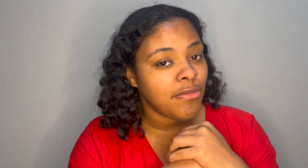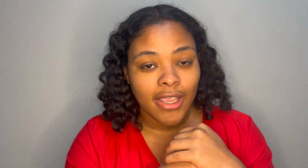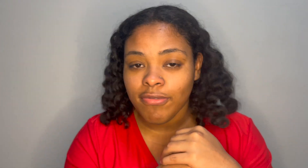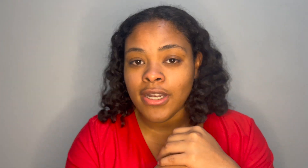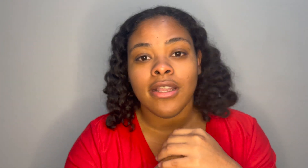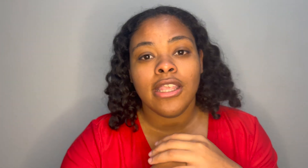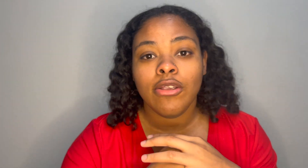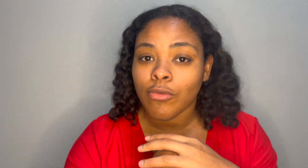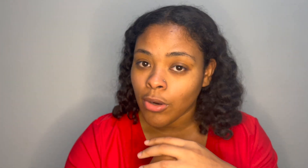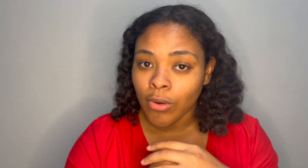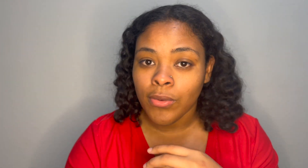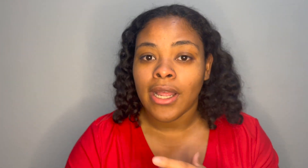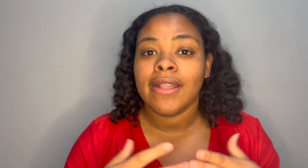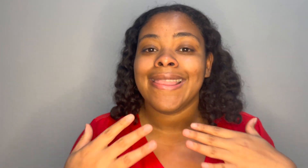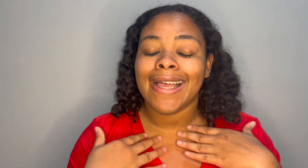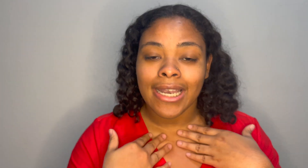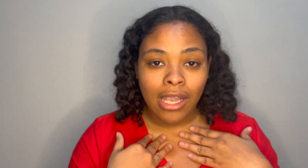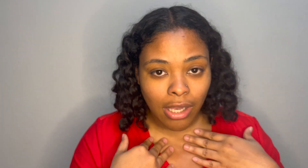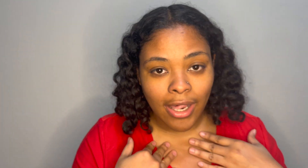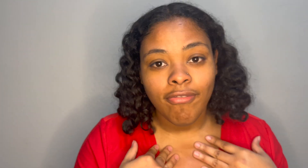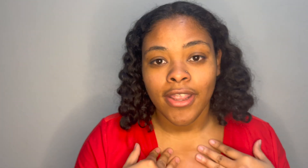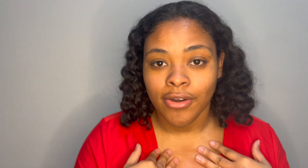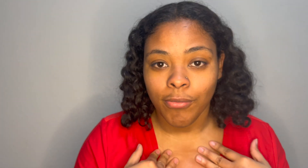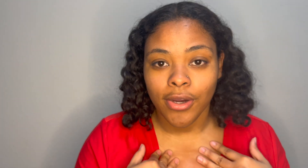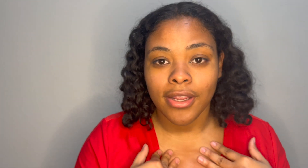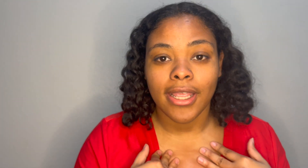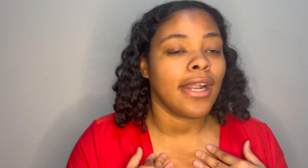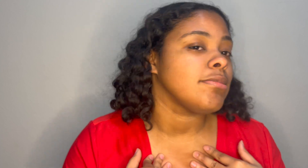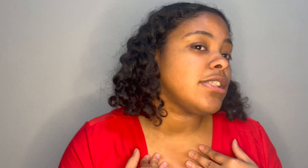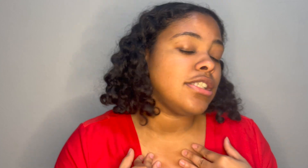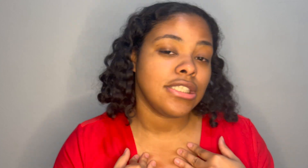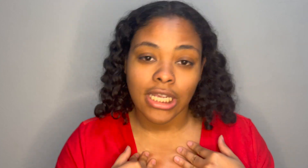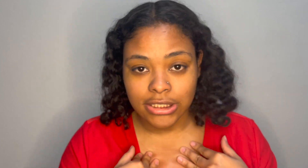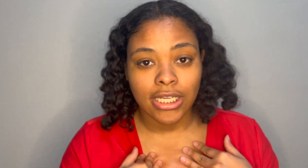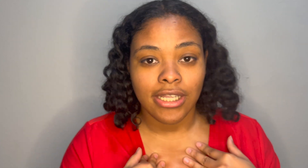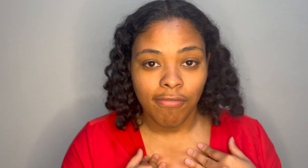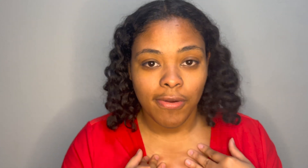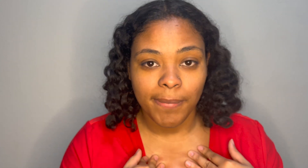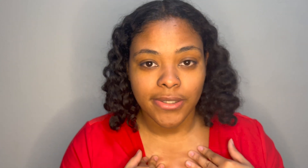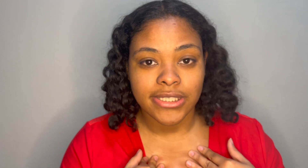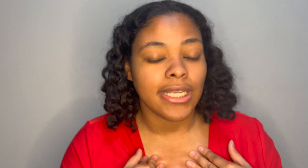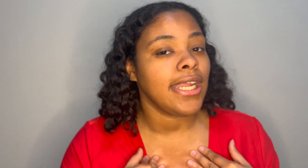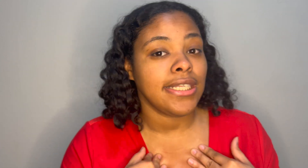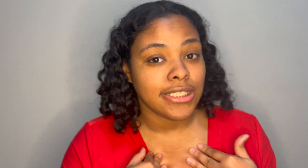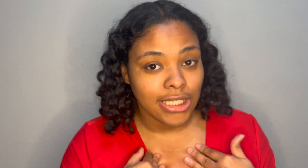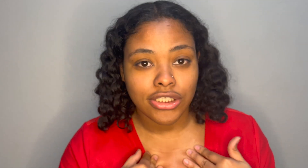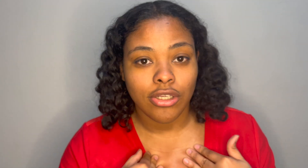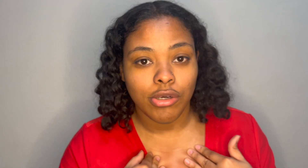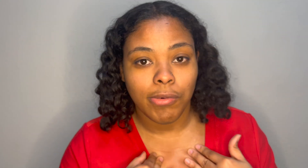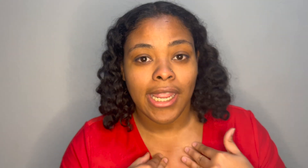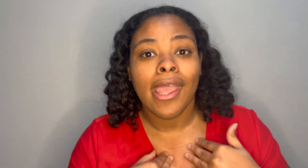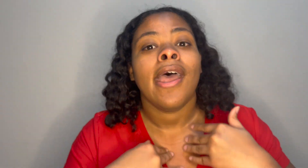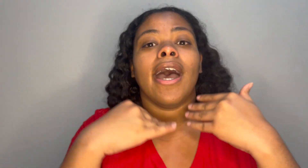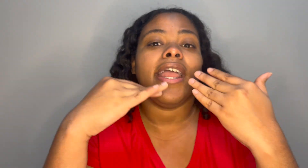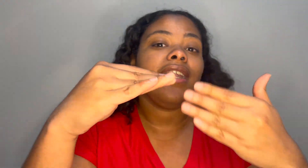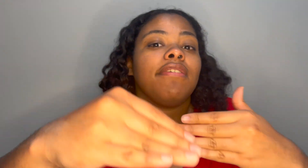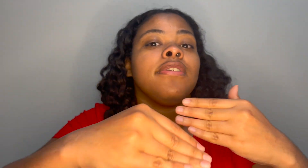definitely grown i've done a lot of inner work and i'm such a different person in such a good way i definitely